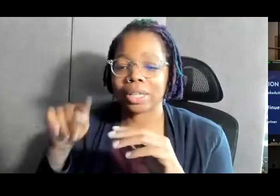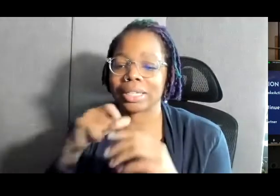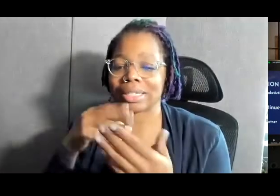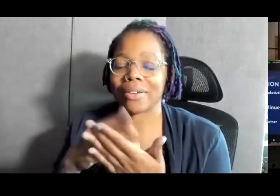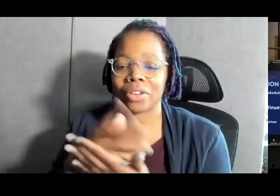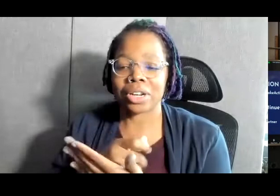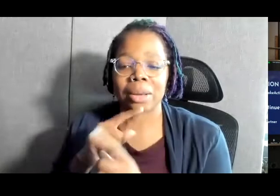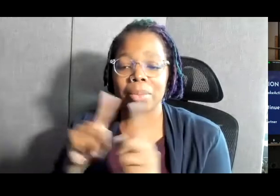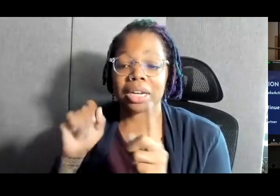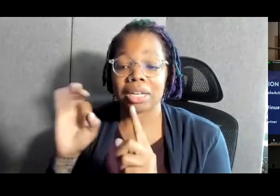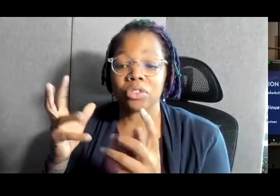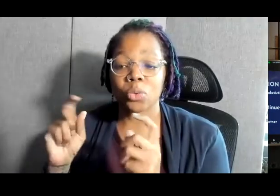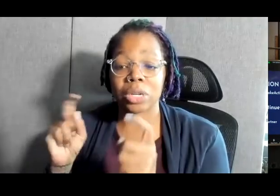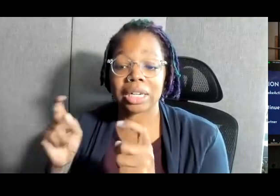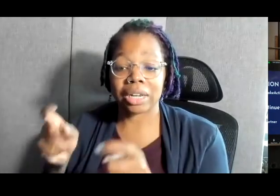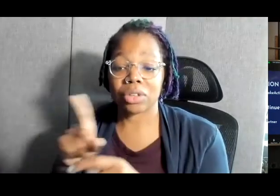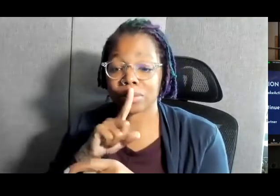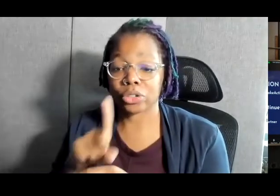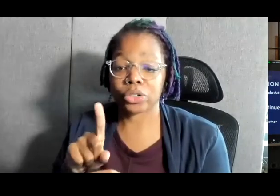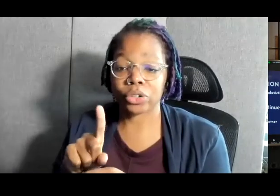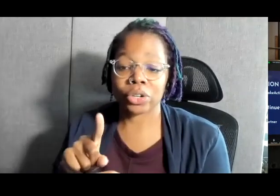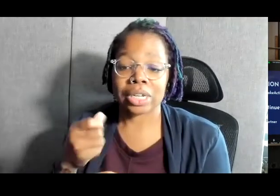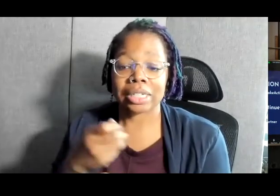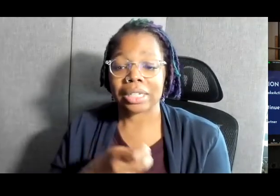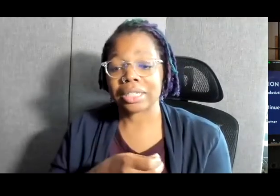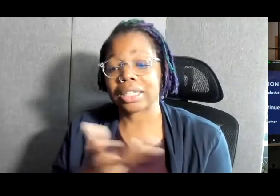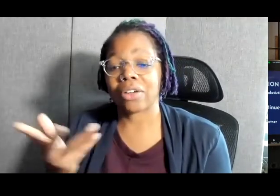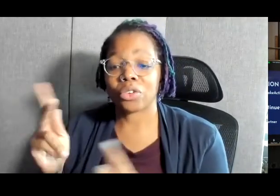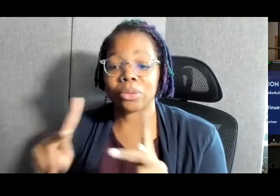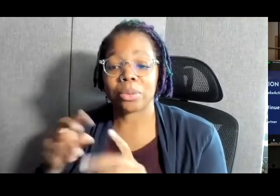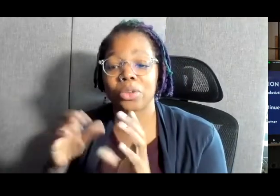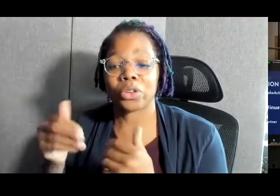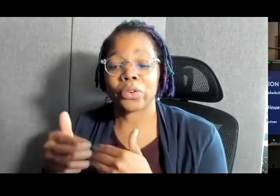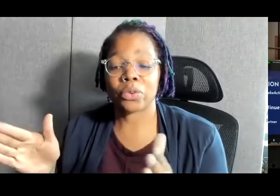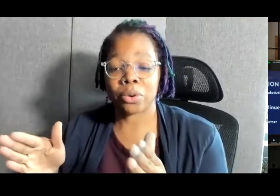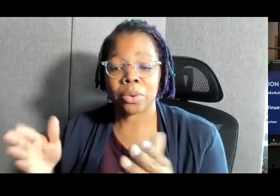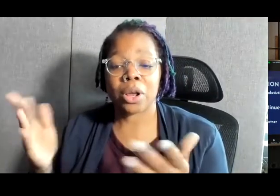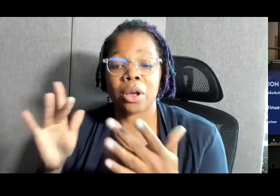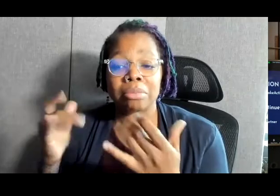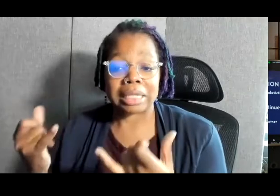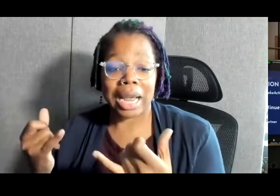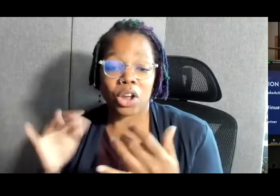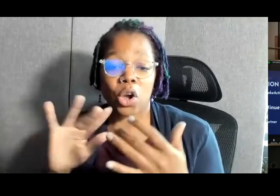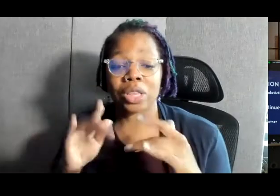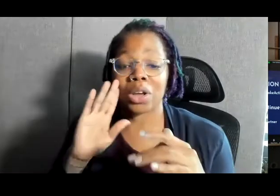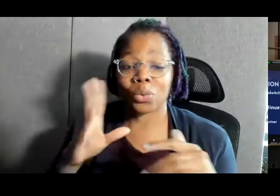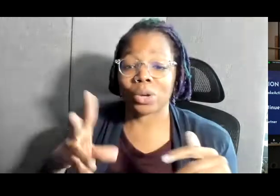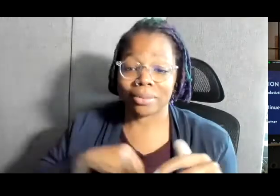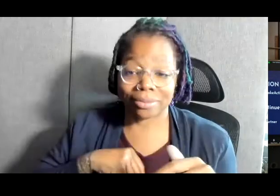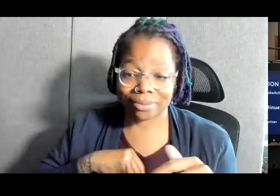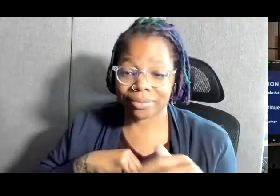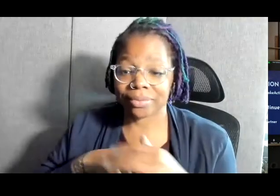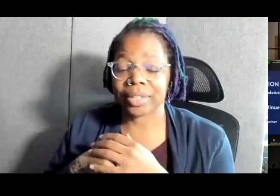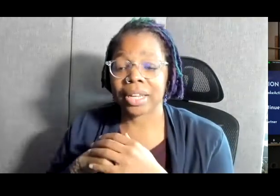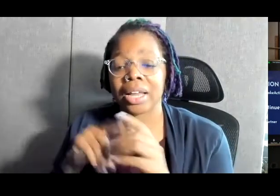although if you do want to make a gift, I'm sure several of the folks in the room here today and online would very much welcome your financial